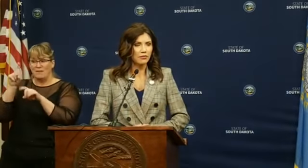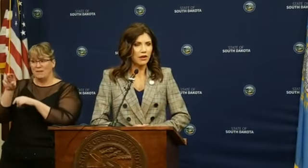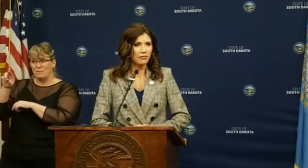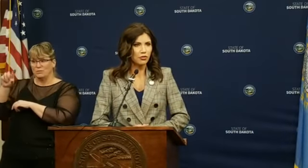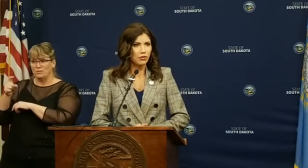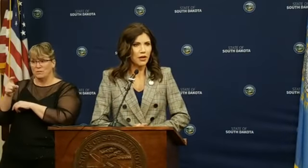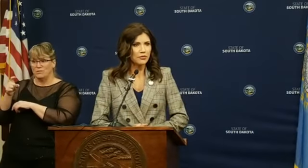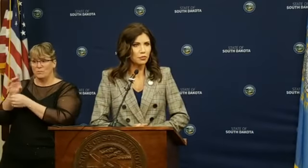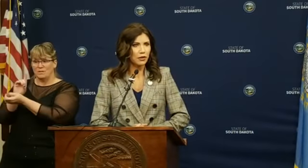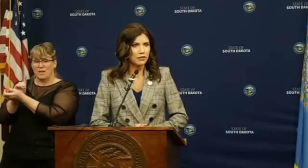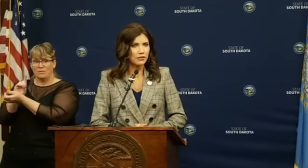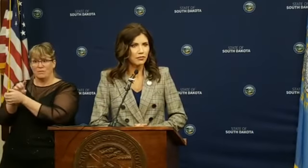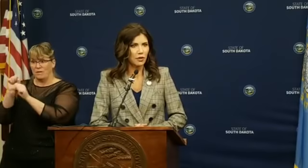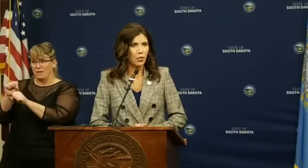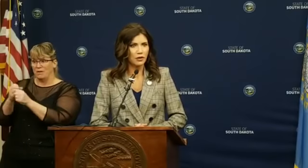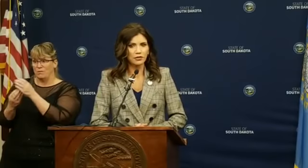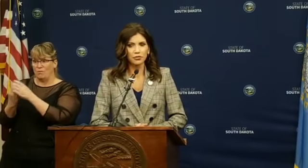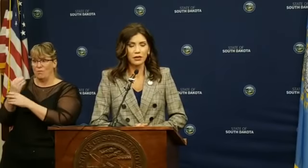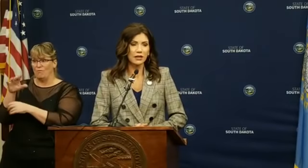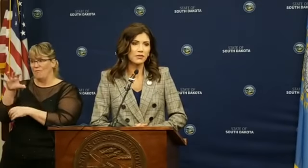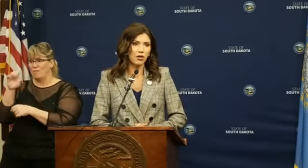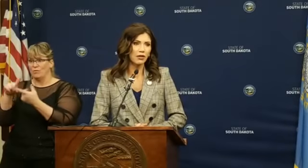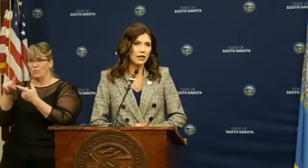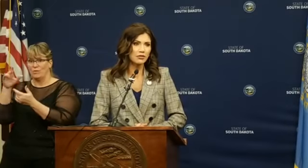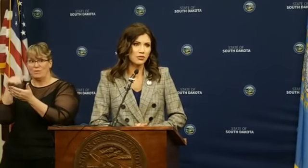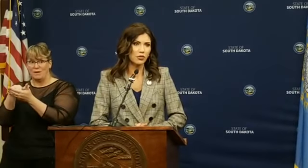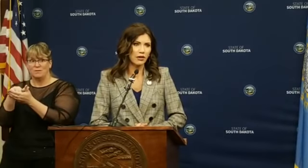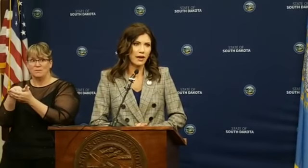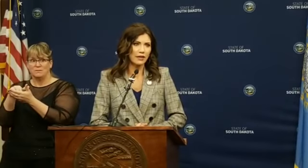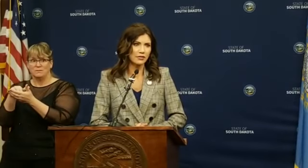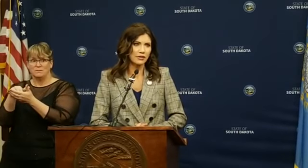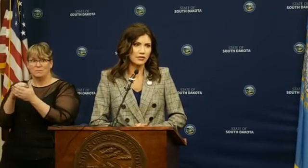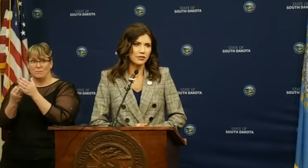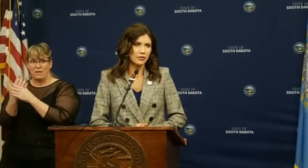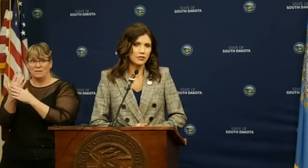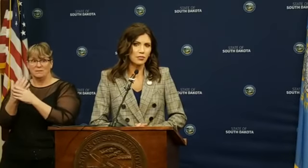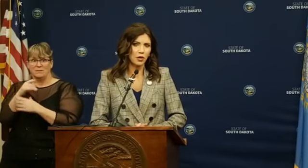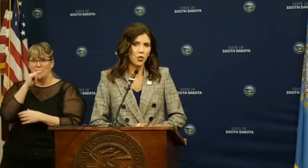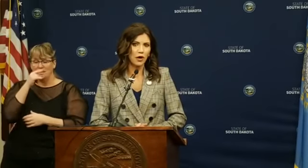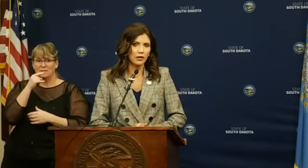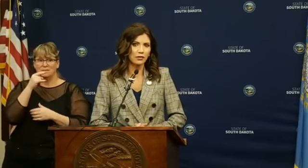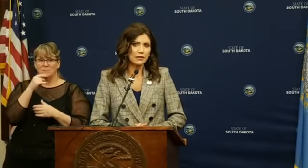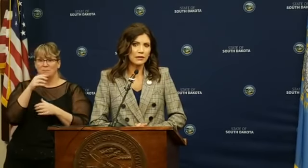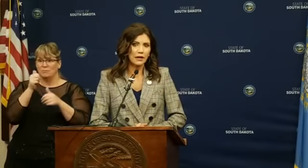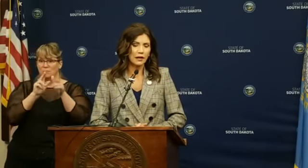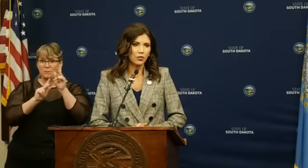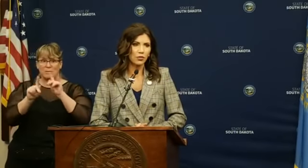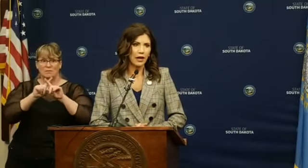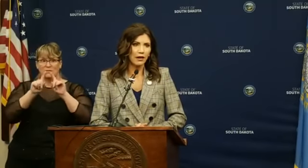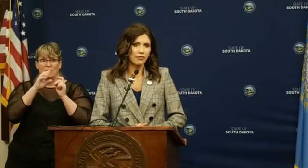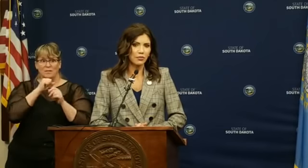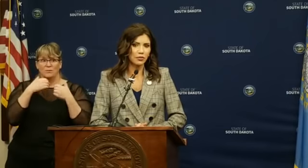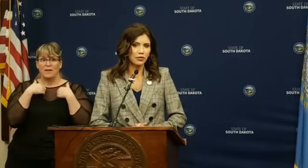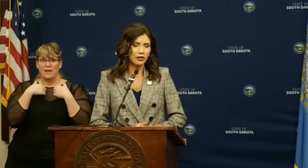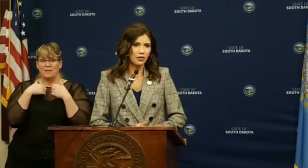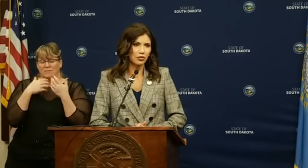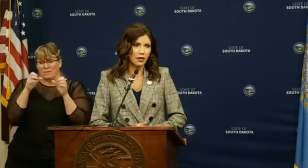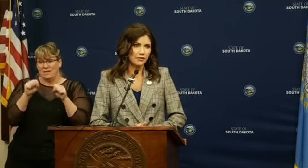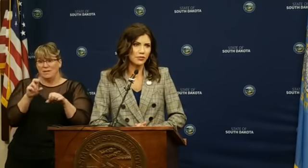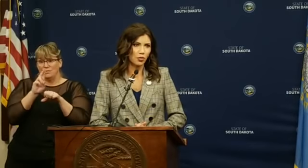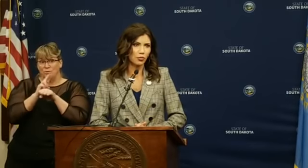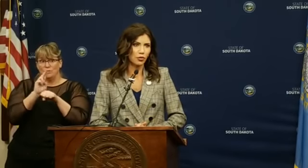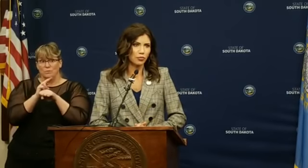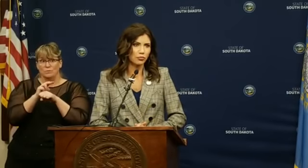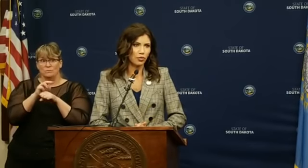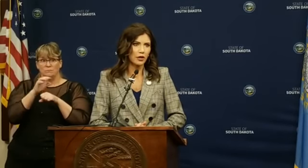500, 1,000 plants if they wanted to. The kids of all ages will have access to marijuana and will have the ability to